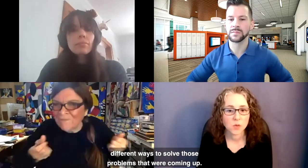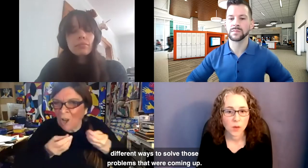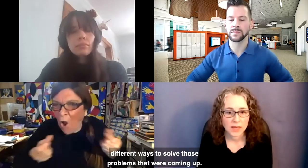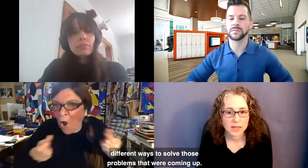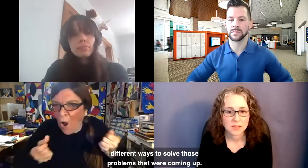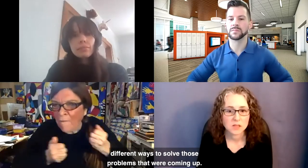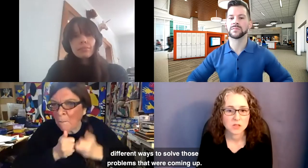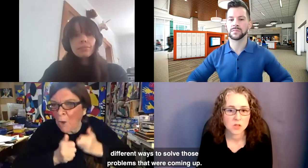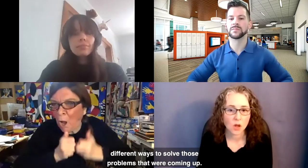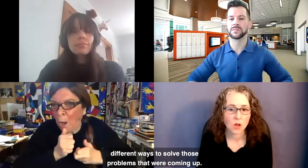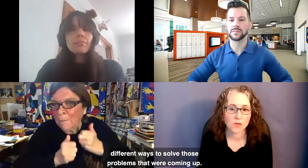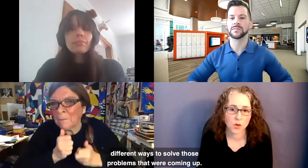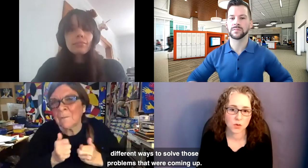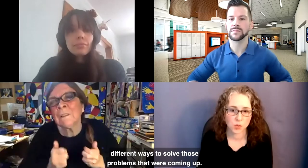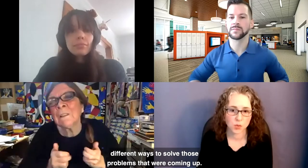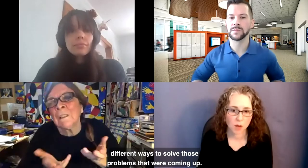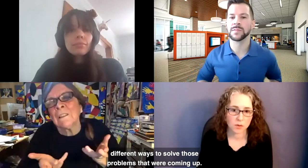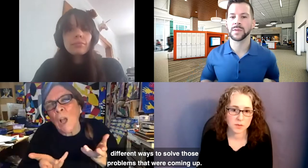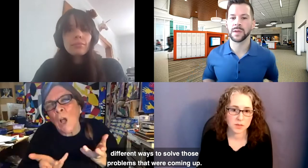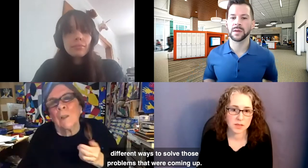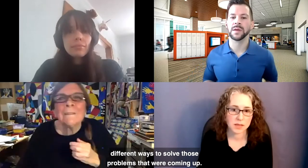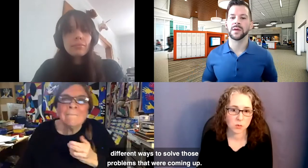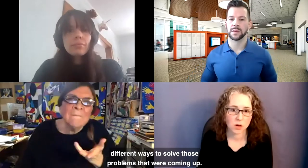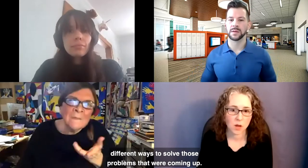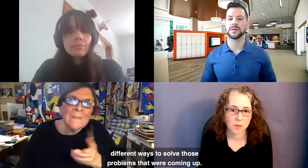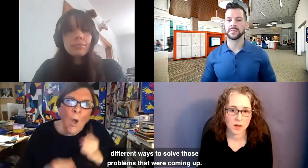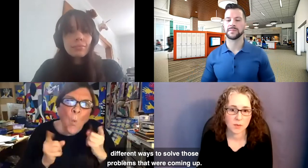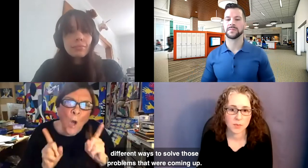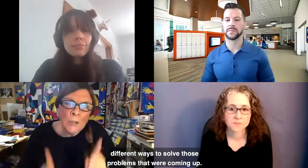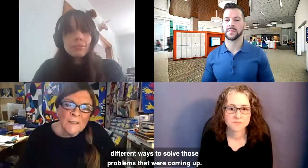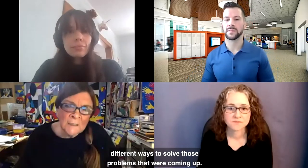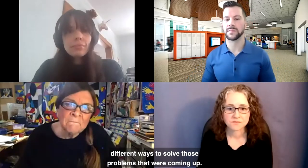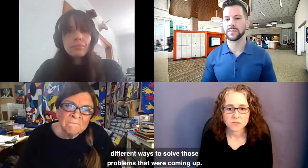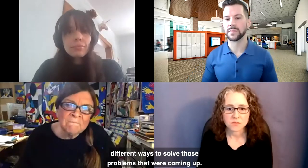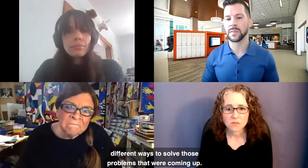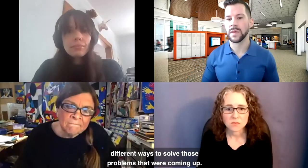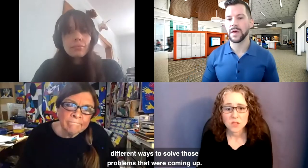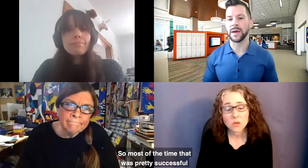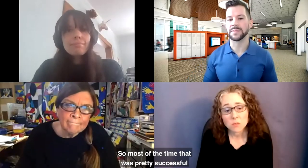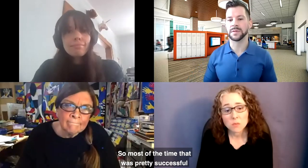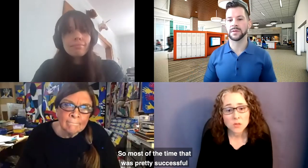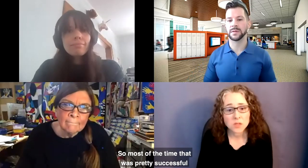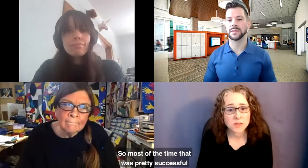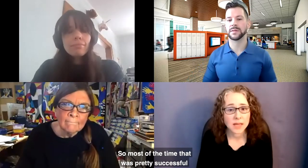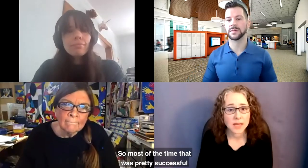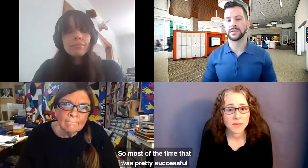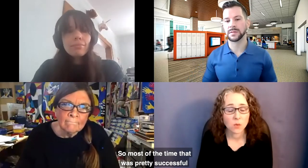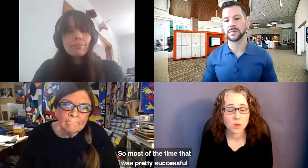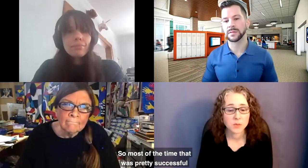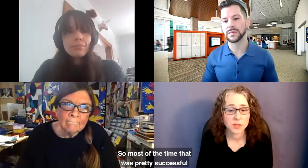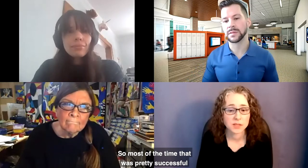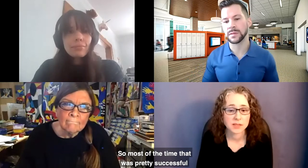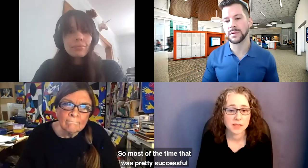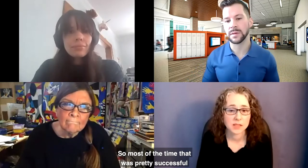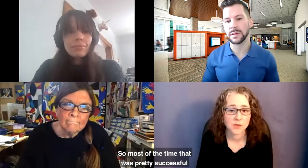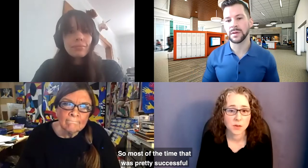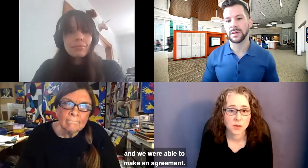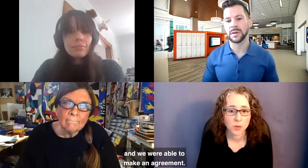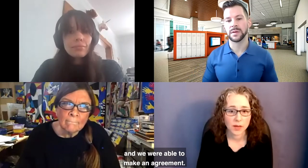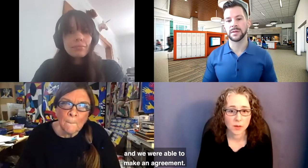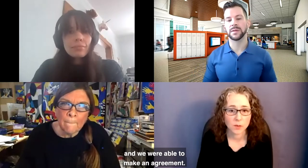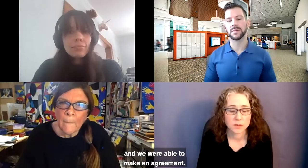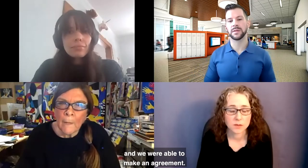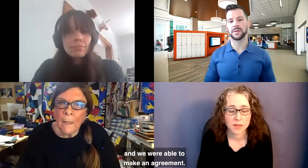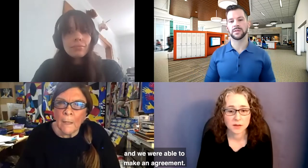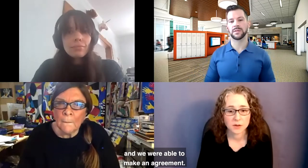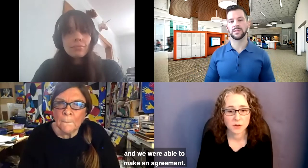different ways to solve those problems that were coming up. So, most of the time, that was pretty successful, and